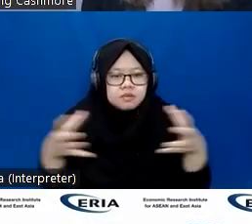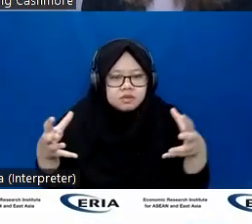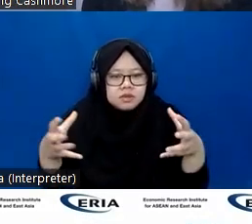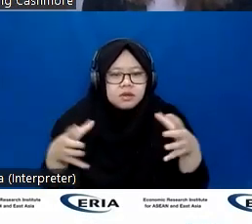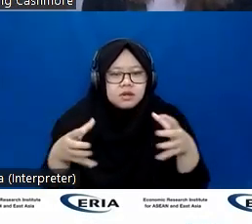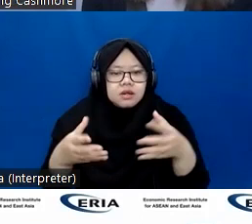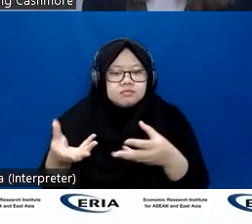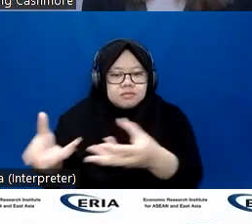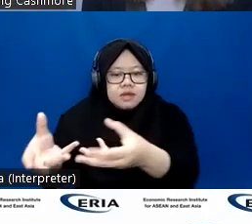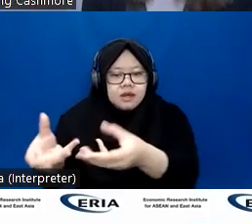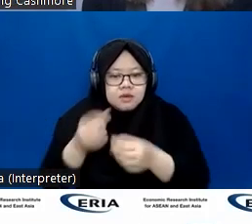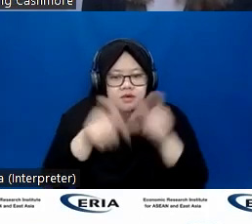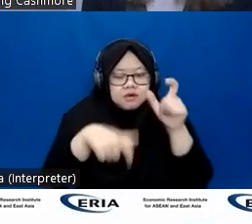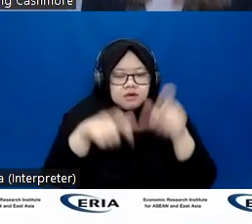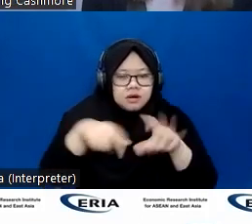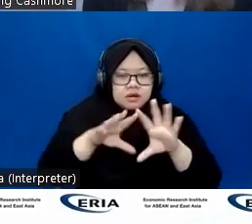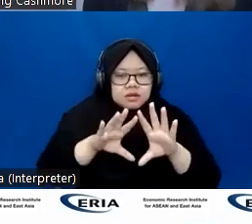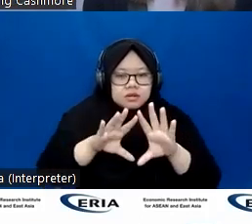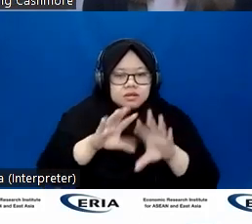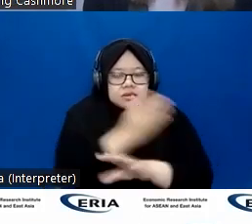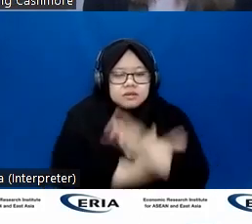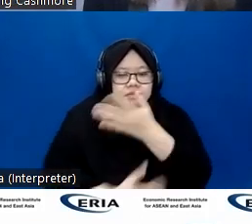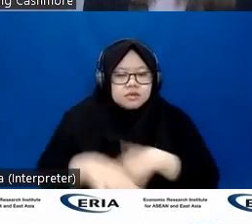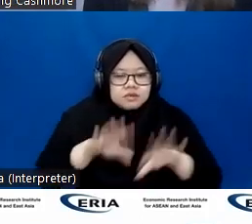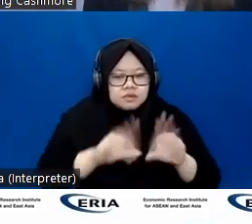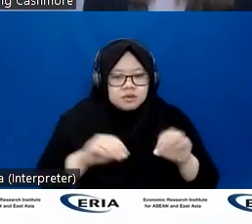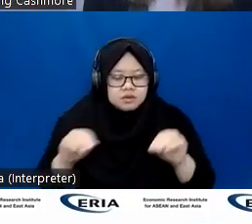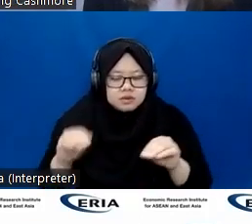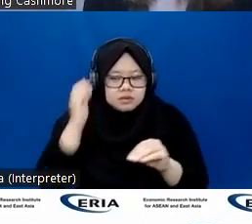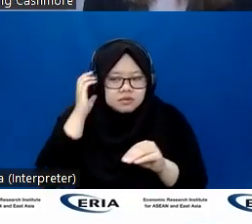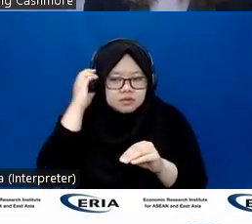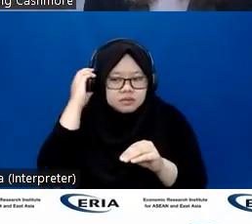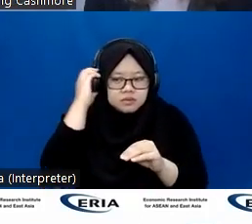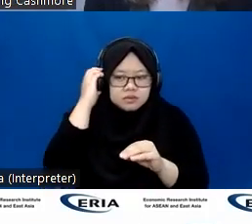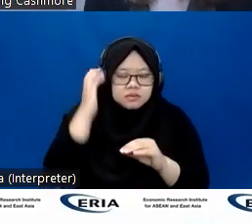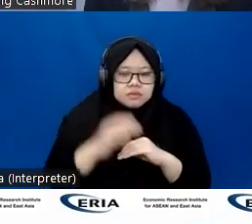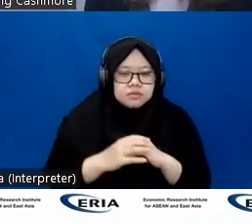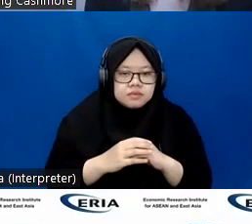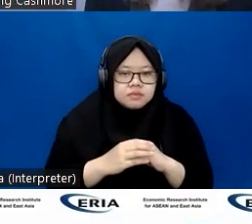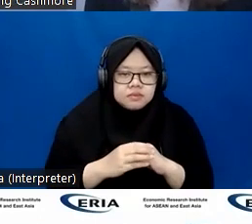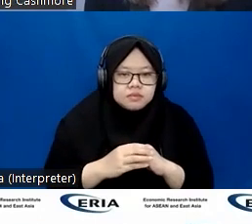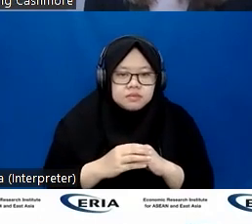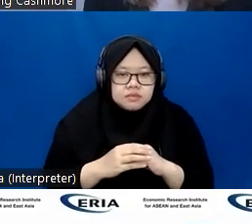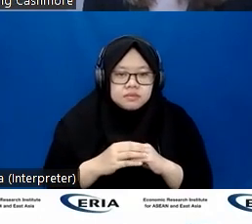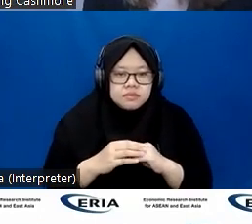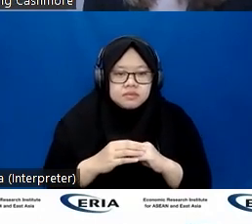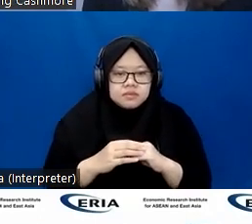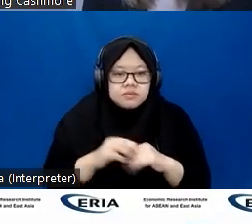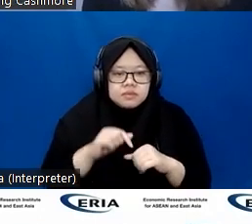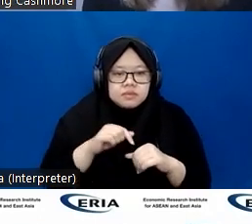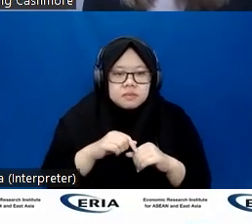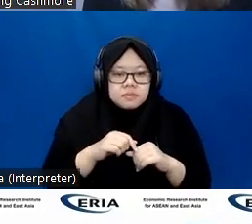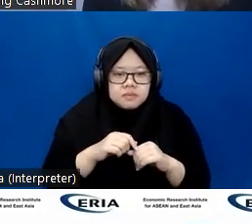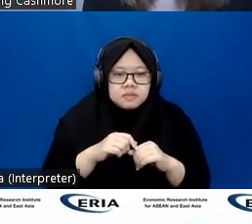can bring. And SAP's autism at work is a really high profile global example of this, and of